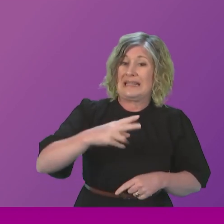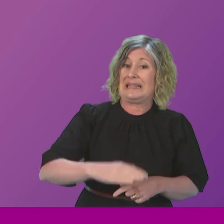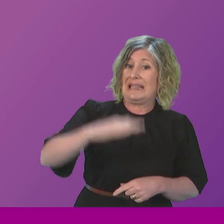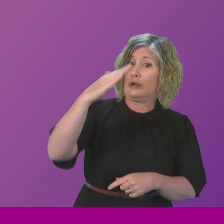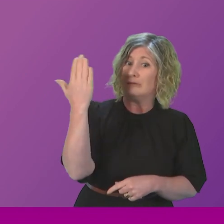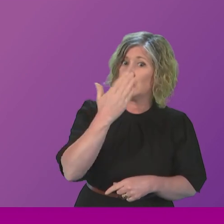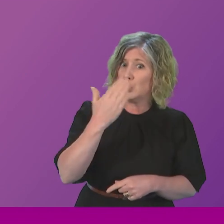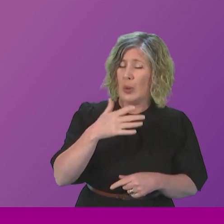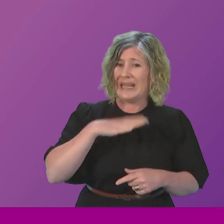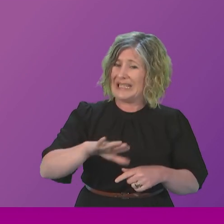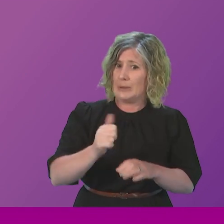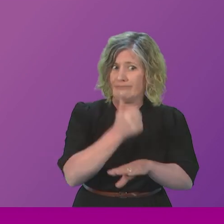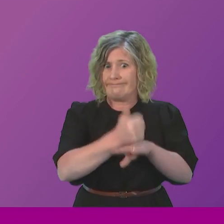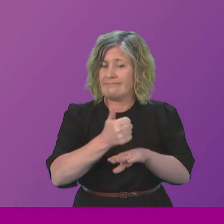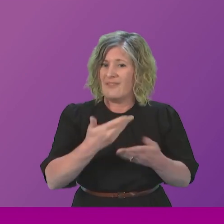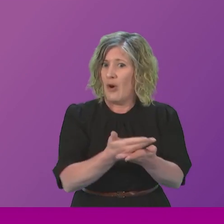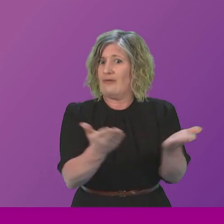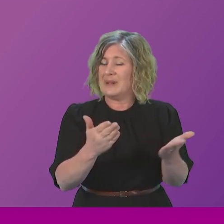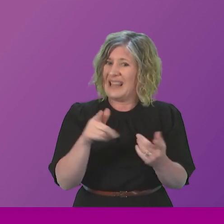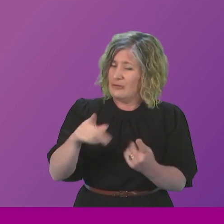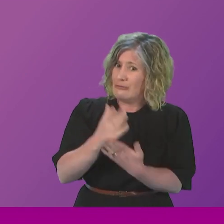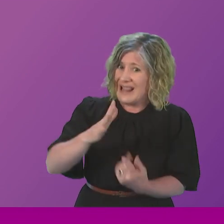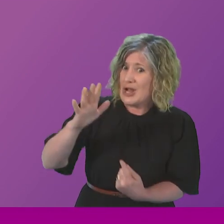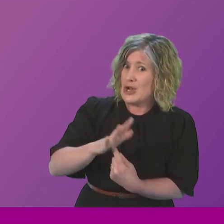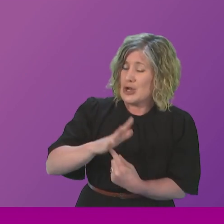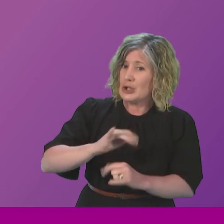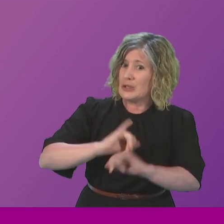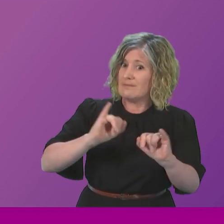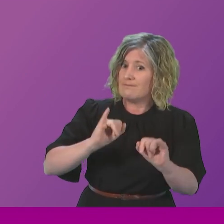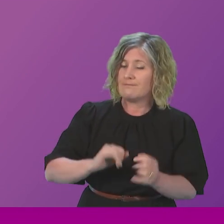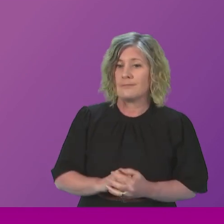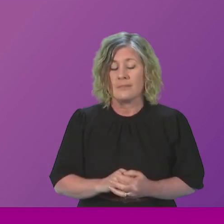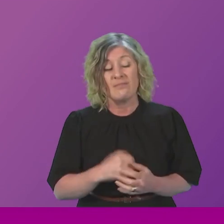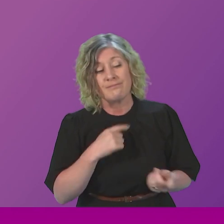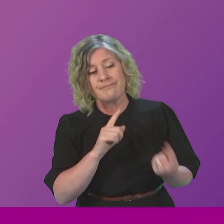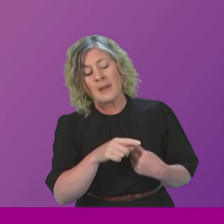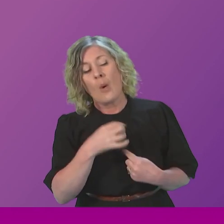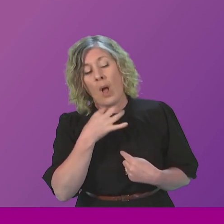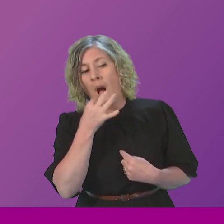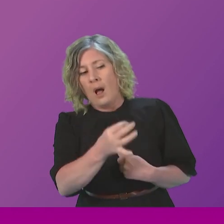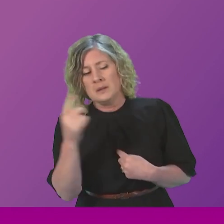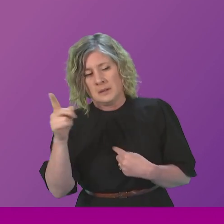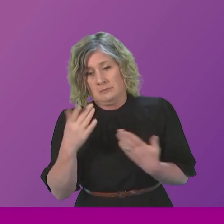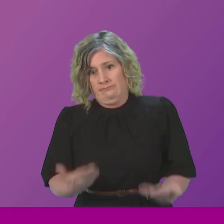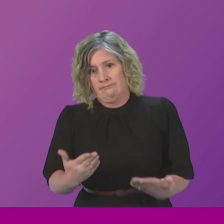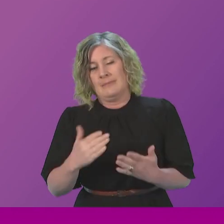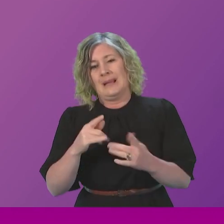matter of urgency? First Minister. Well, I will ask the current Education Secretary to make sure that we